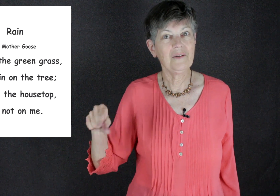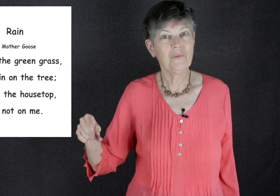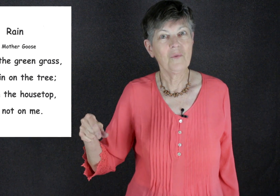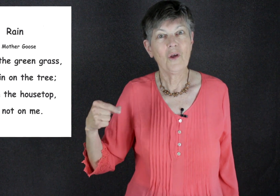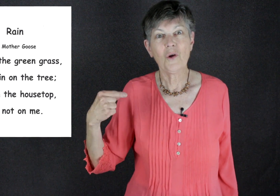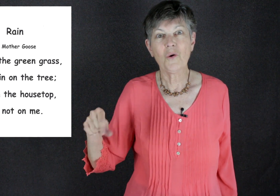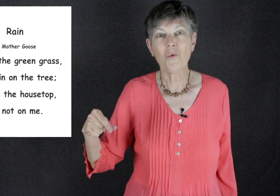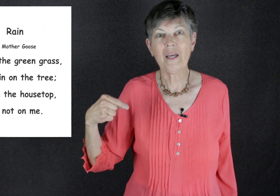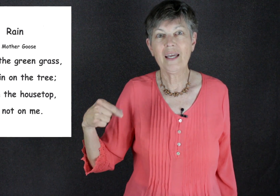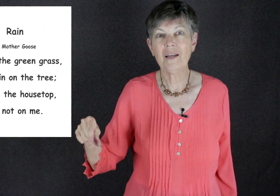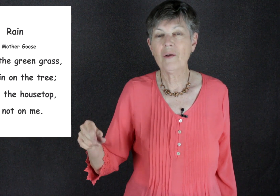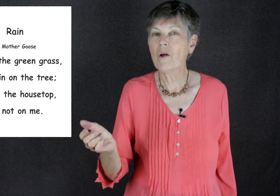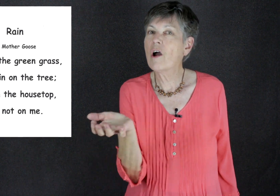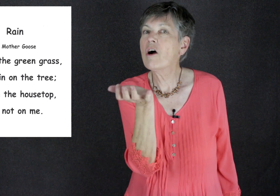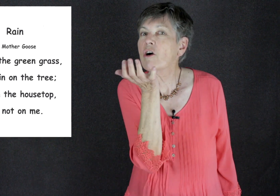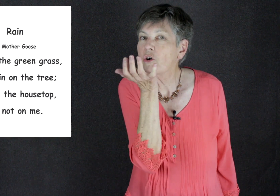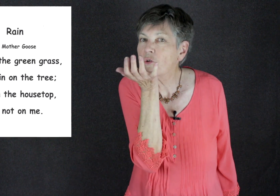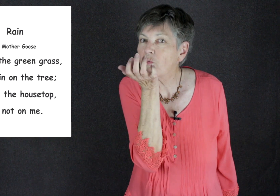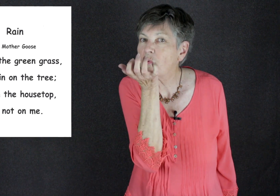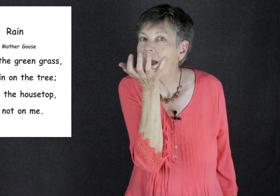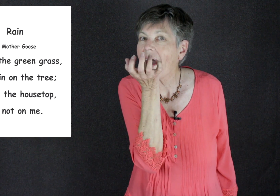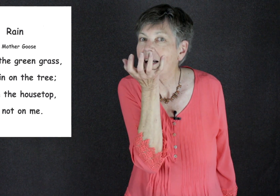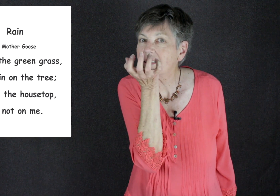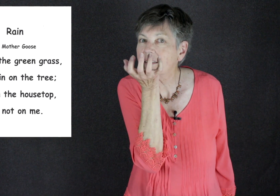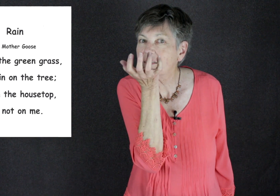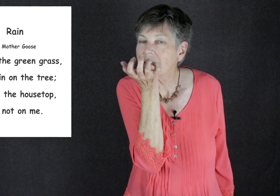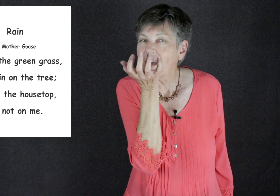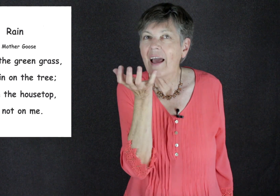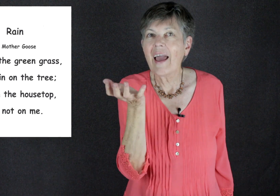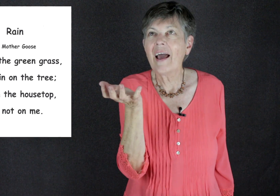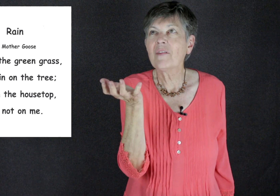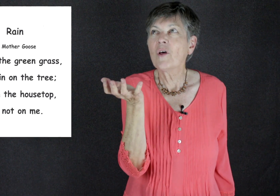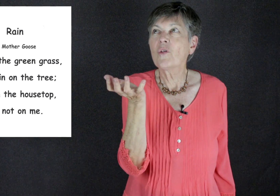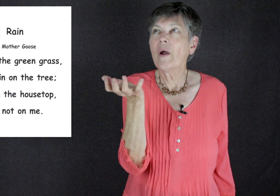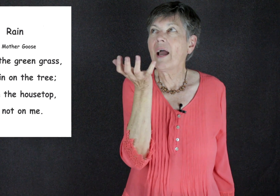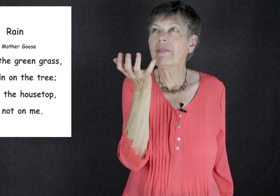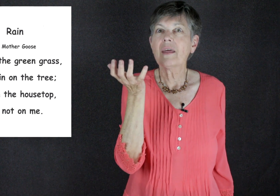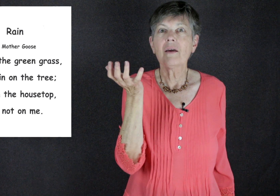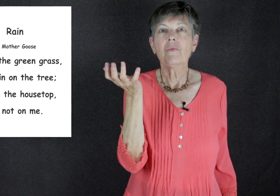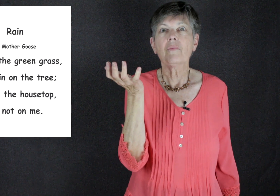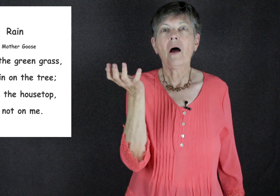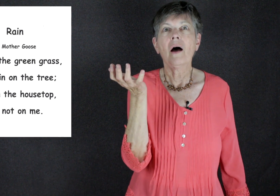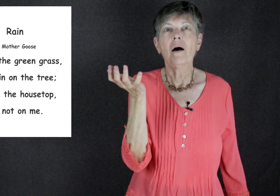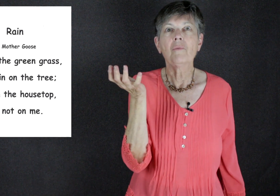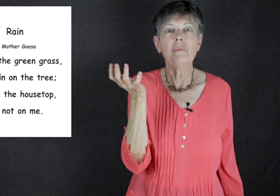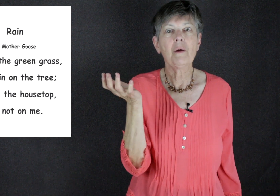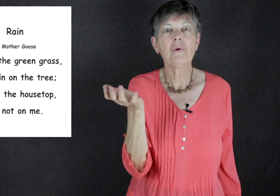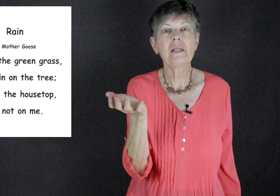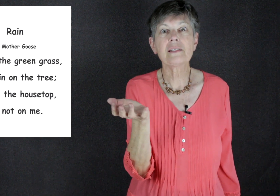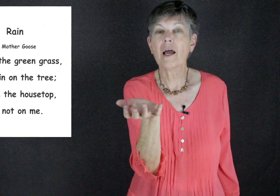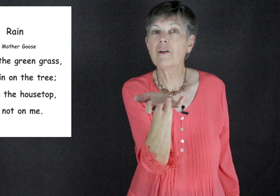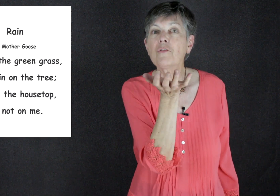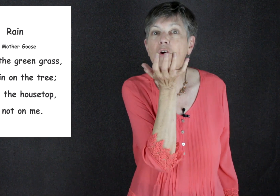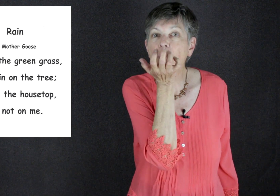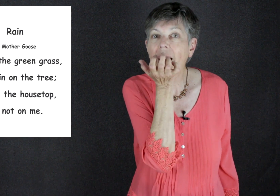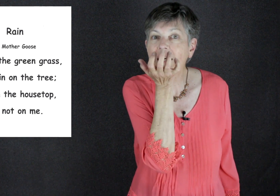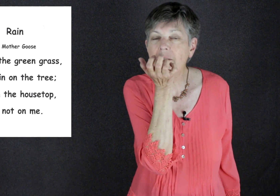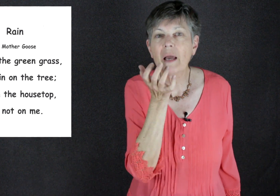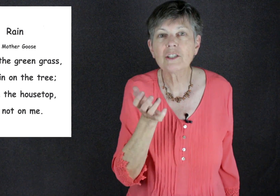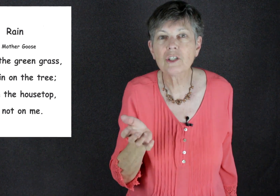green grass and the way I think of remembering the sign for grass imagine